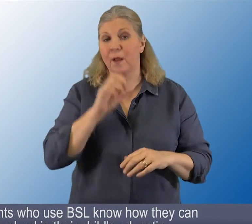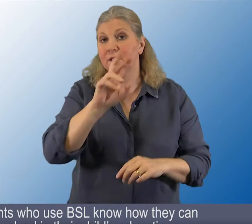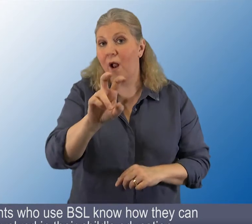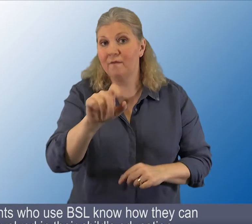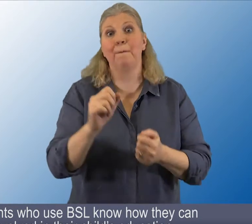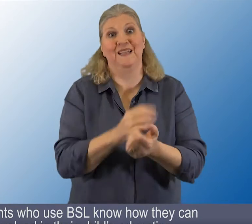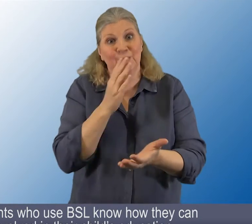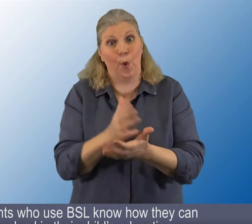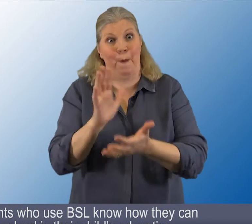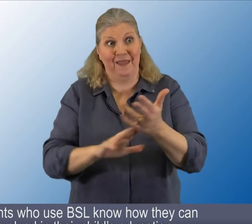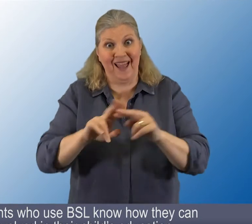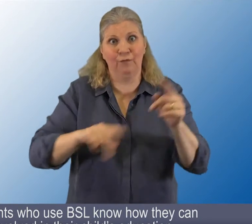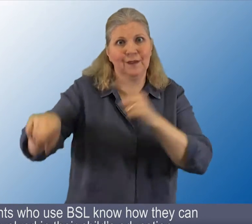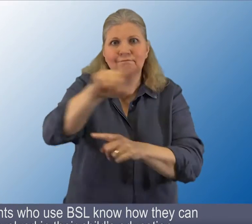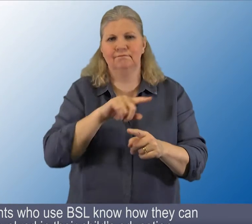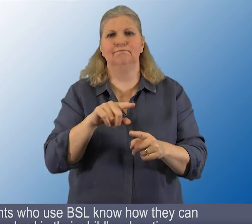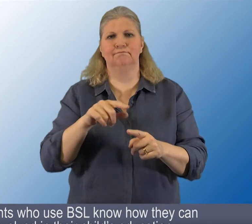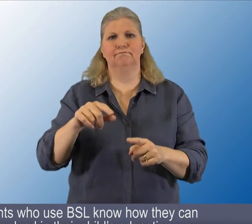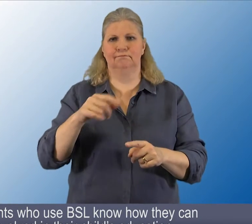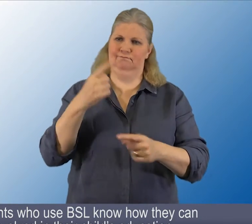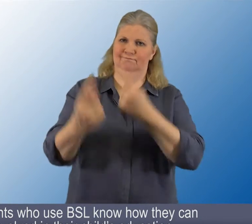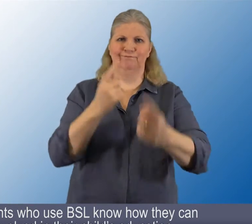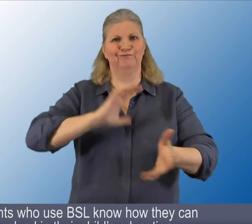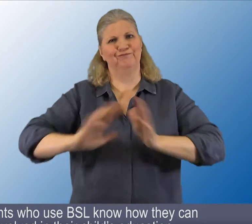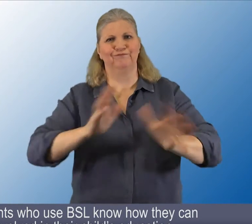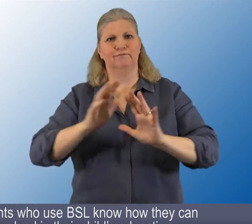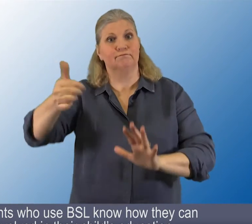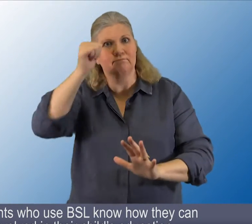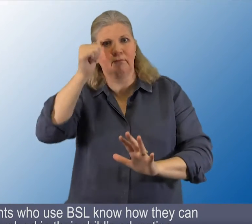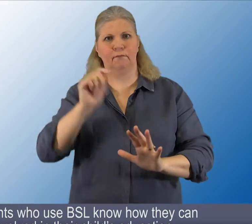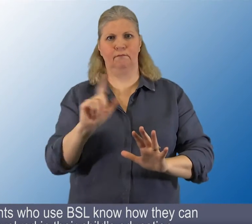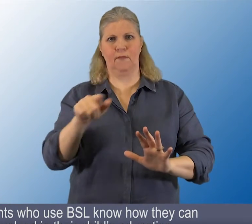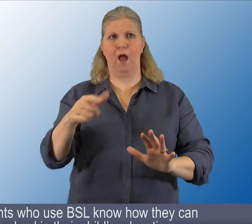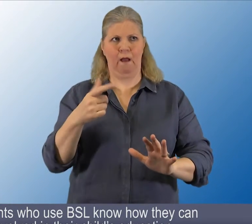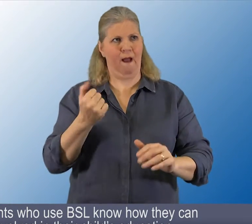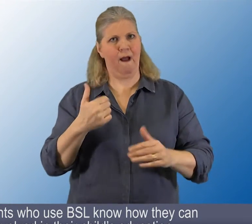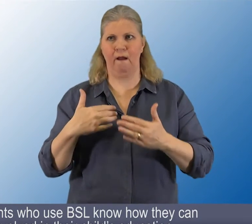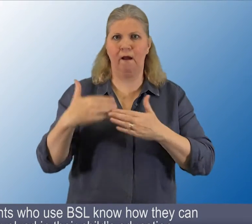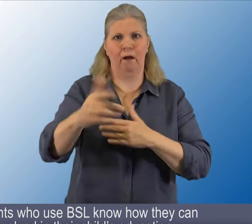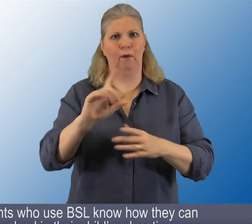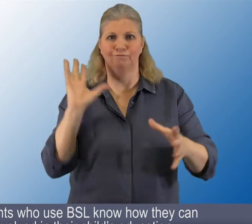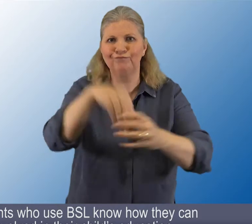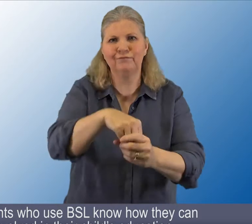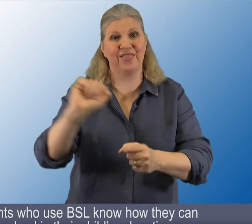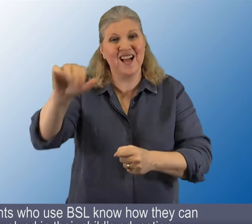Subaction, schools, 12. Ensure parents who use BSL know how they can get further involved in their child's education.